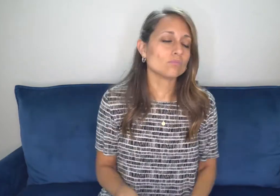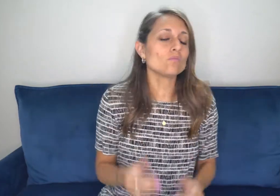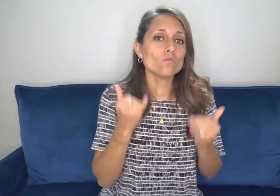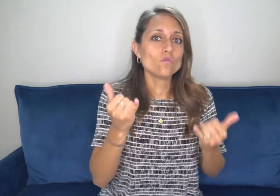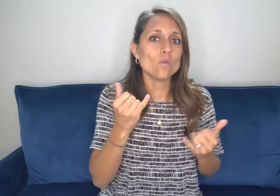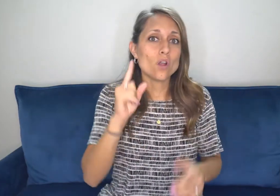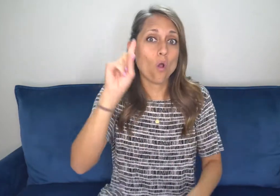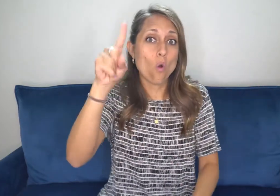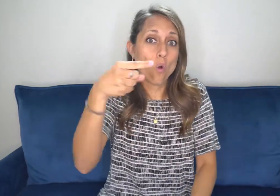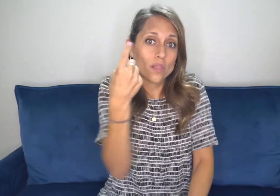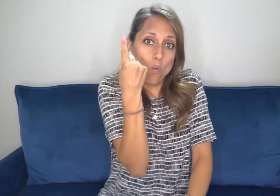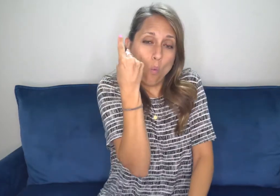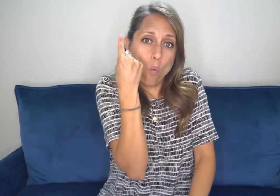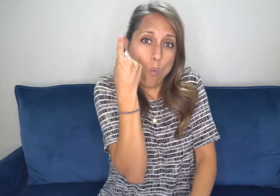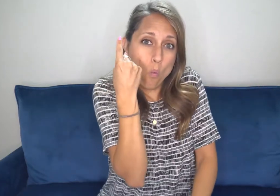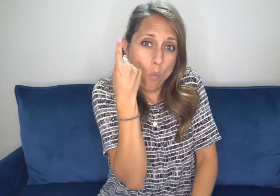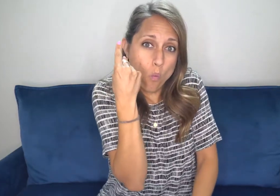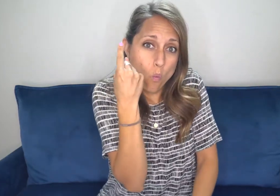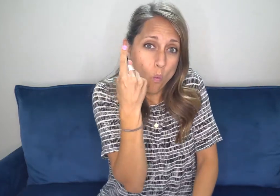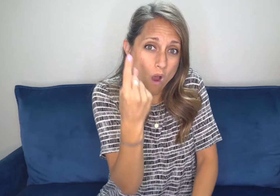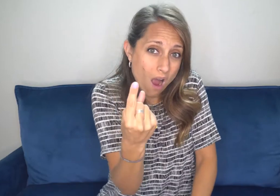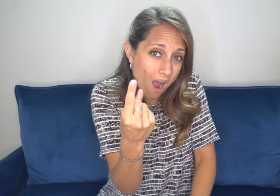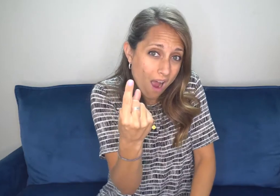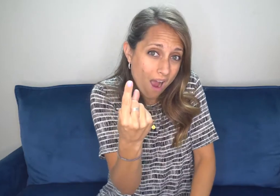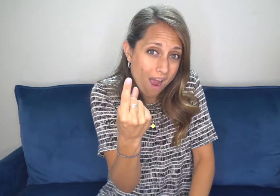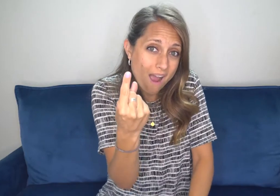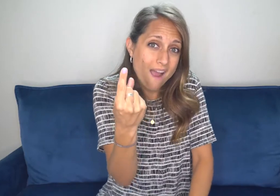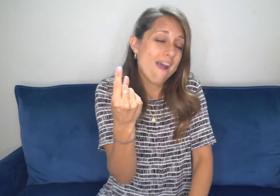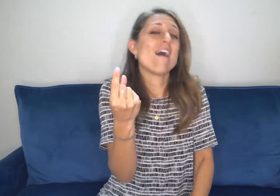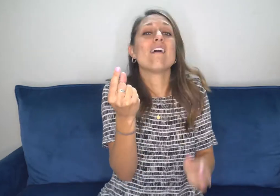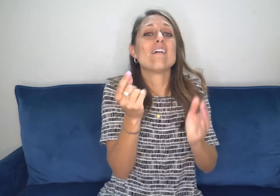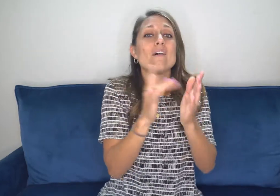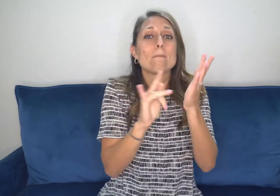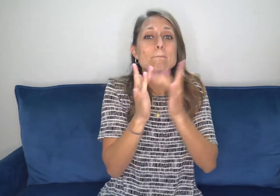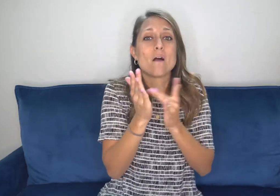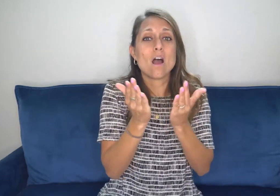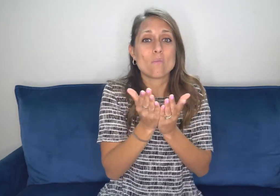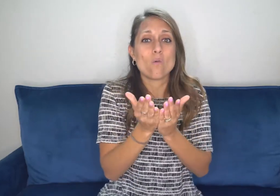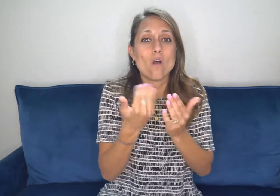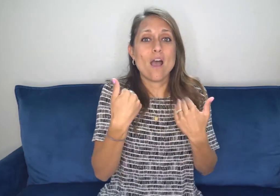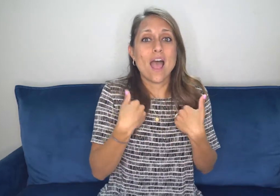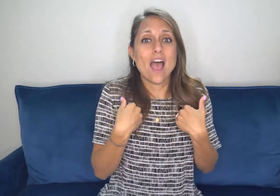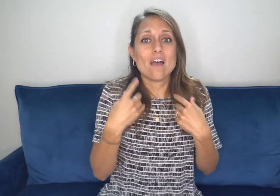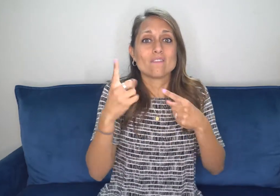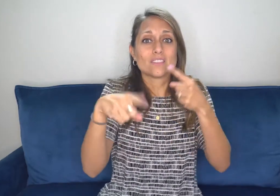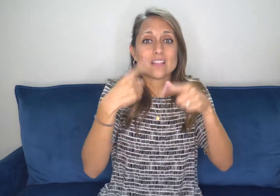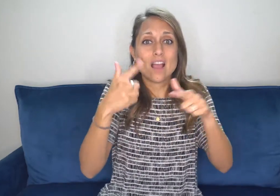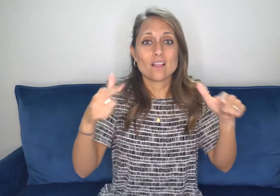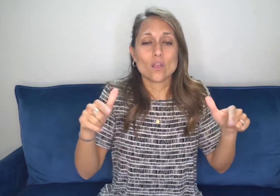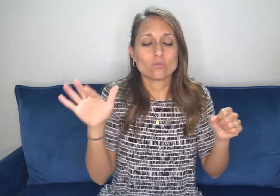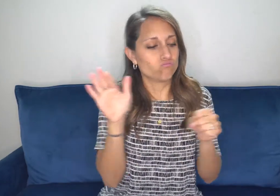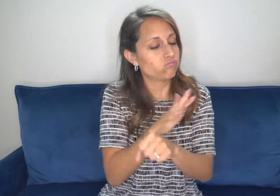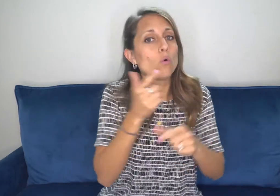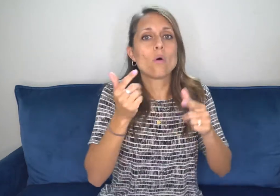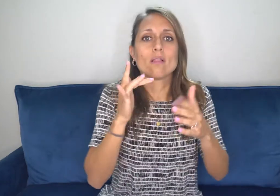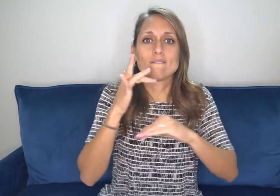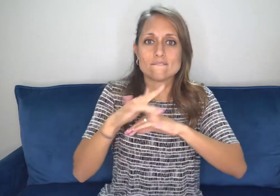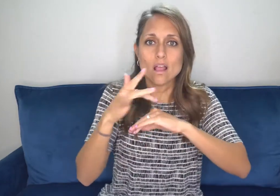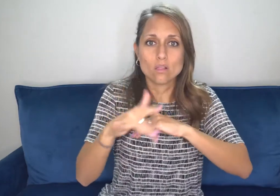And right now, only one sign language has a full Bible translated.